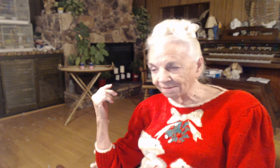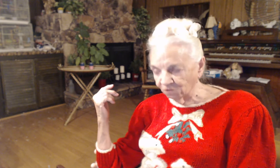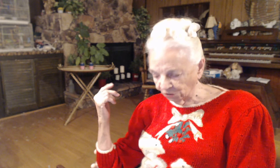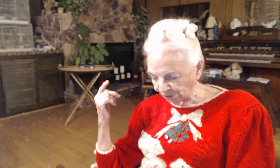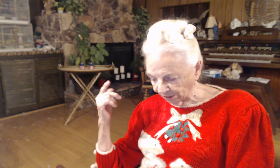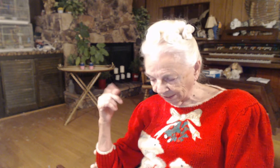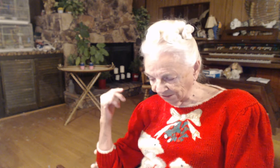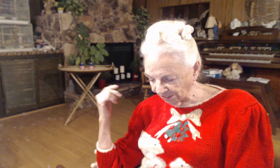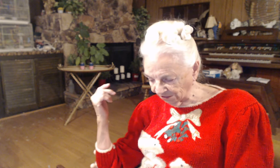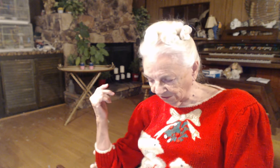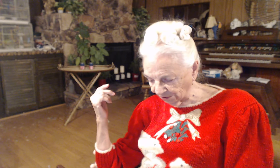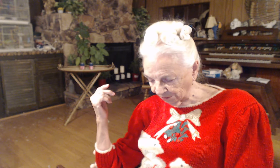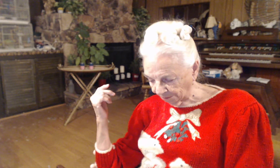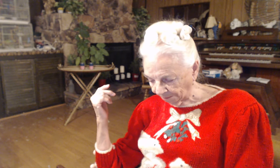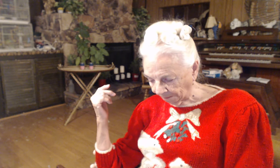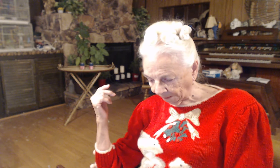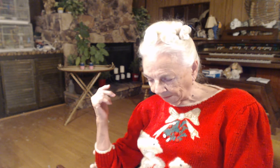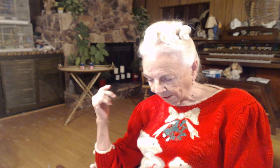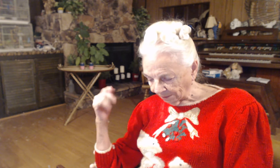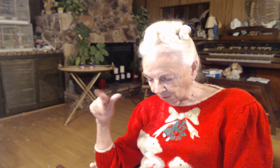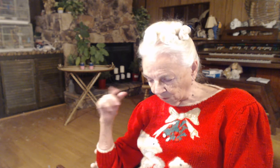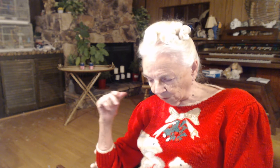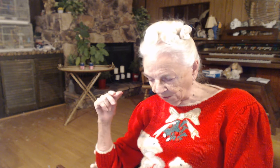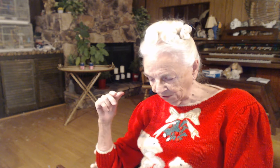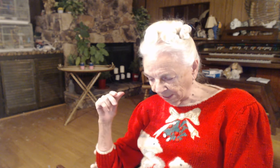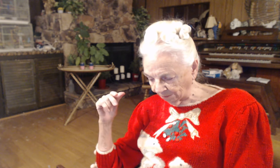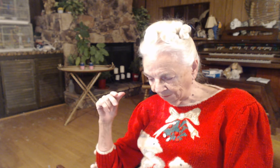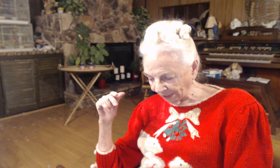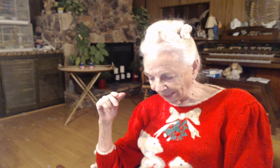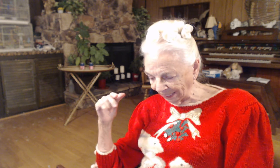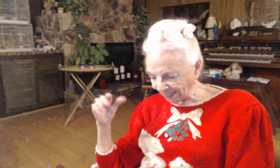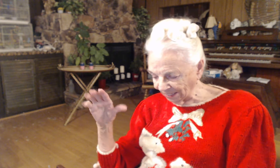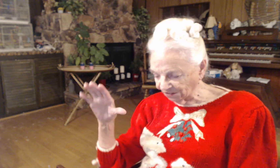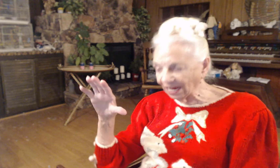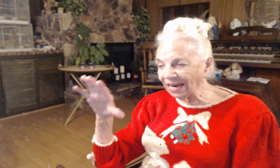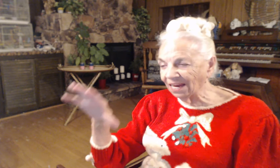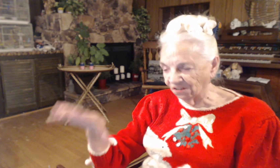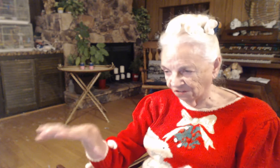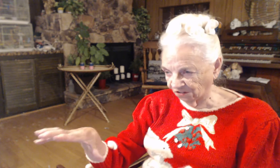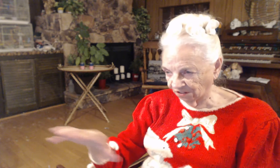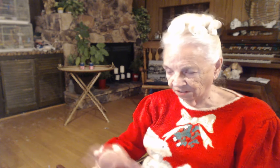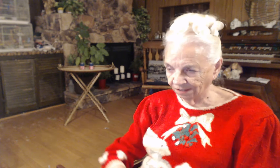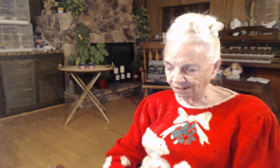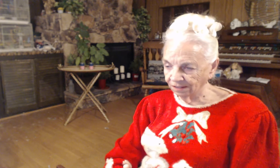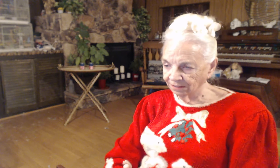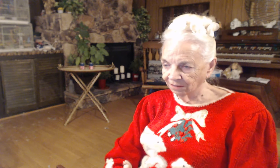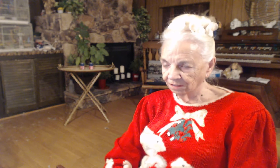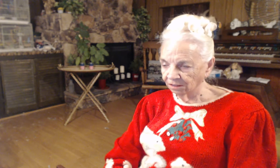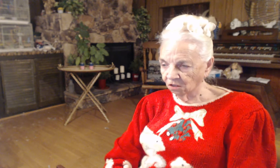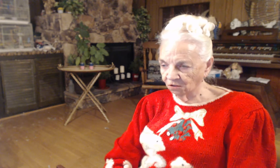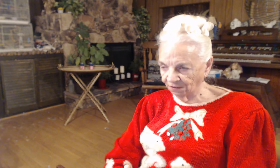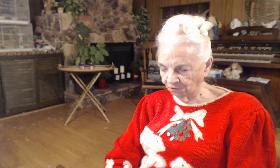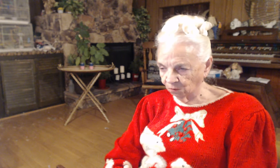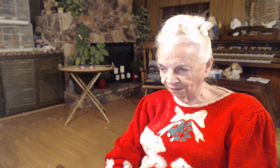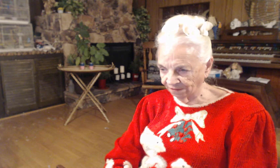diseases, they were brought to him. He laid his hands on every one of them.